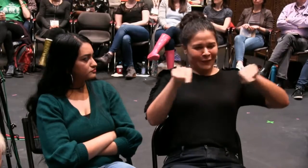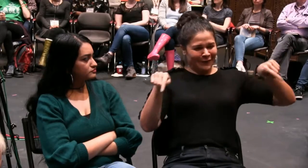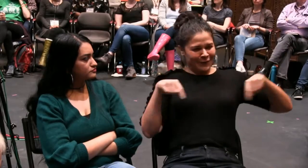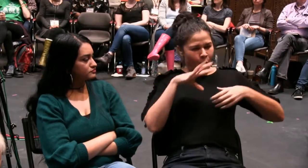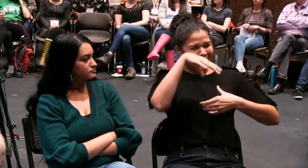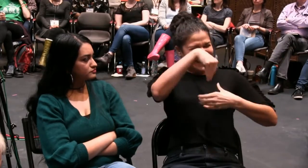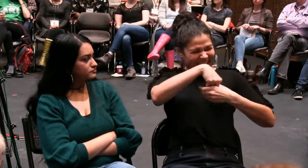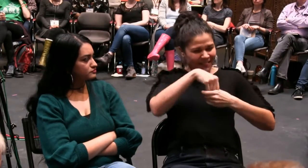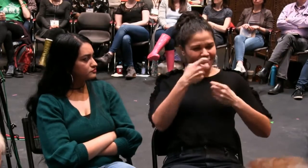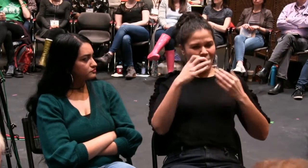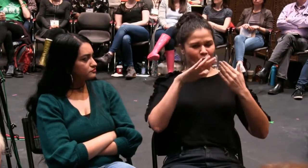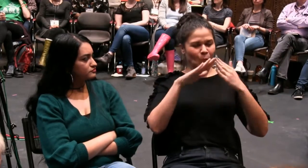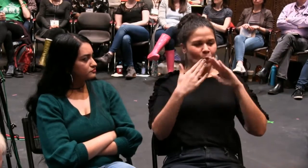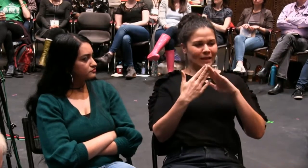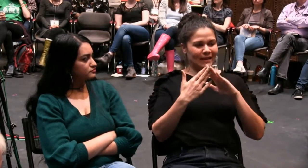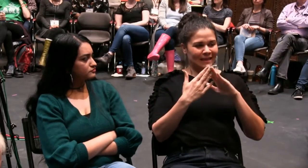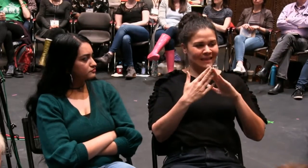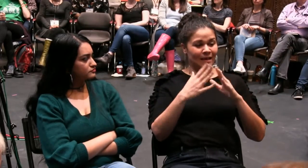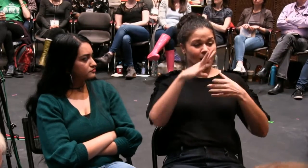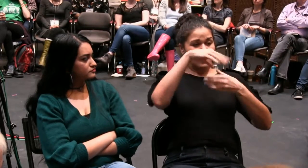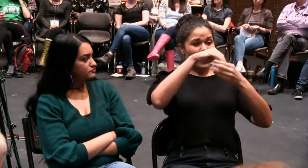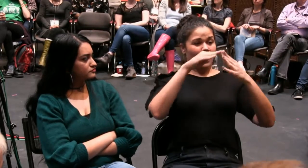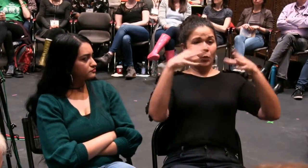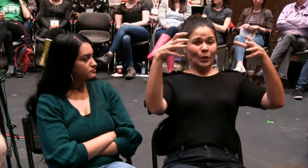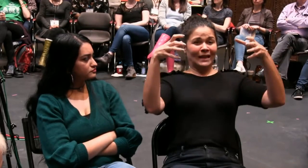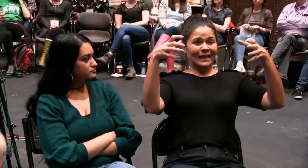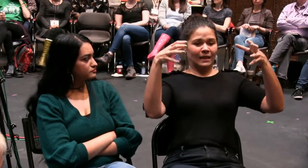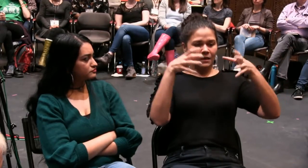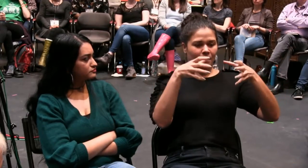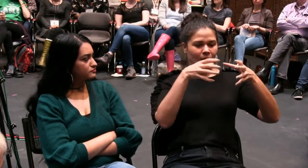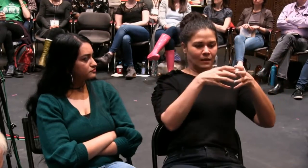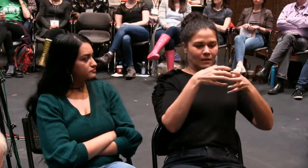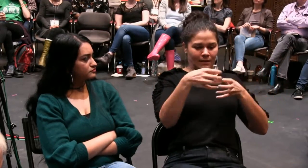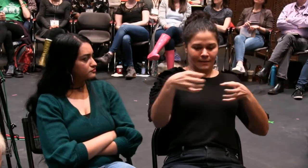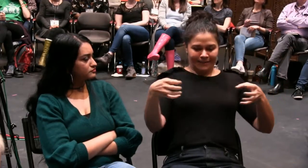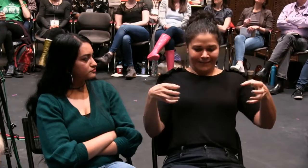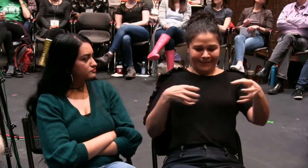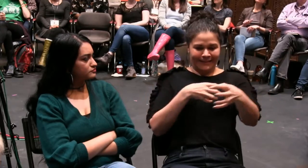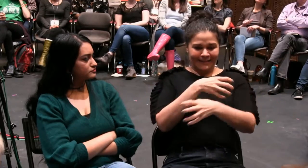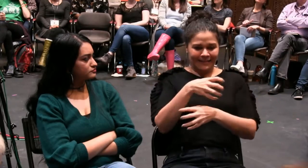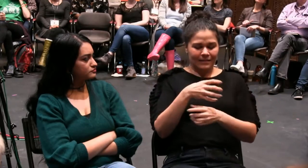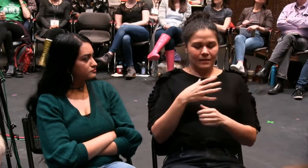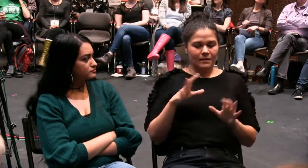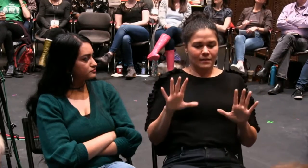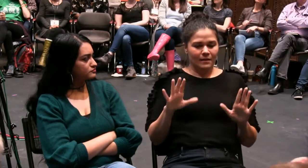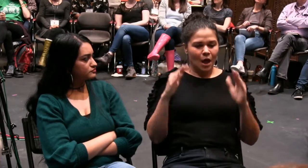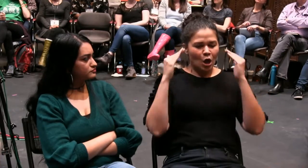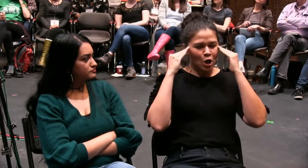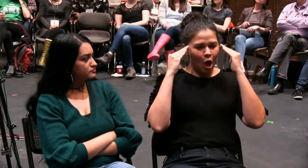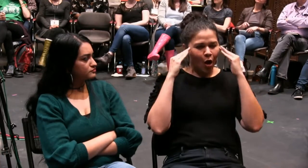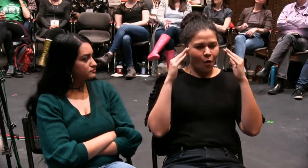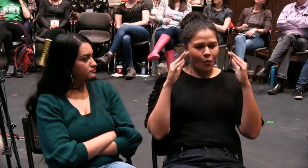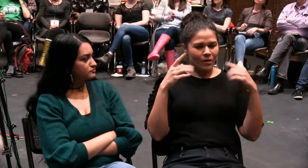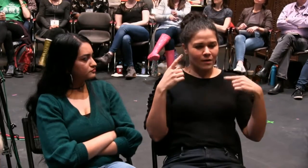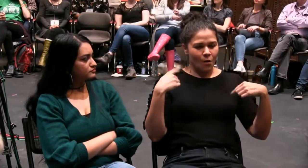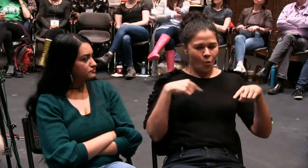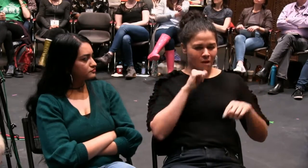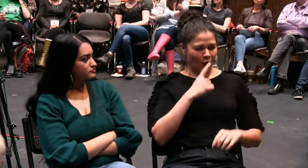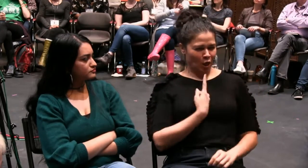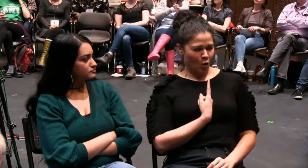to happen for each and every one of us in that community, in that space, as opposed to just the fractured spaces.